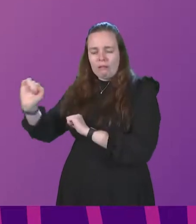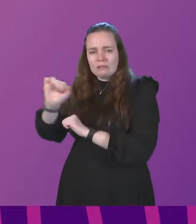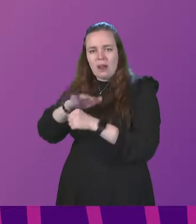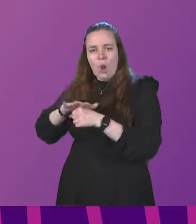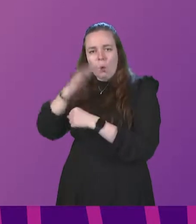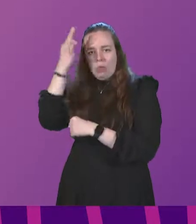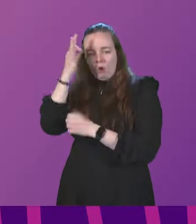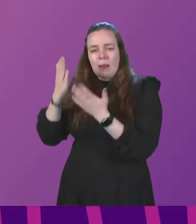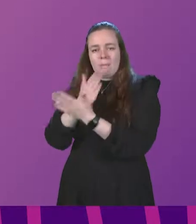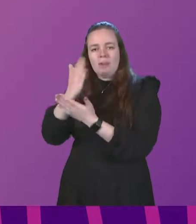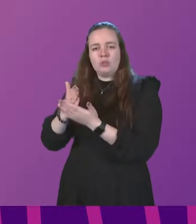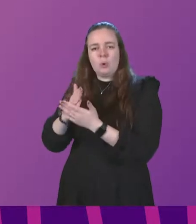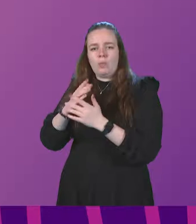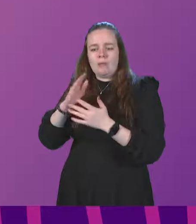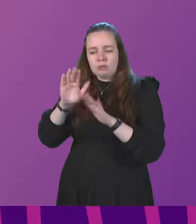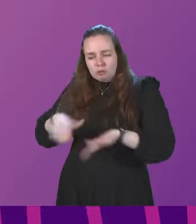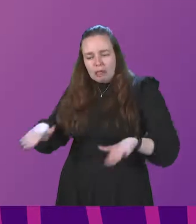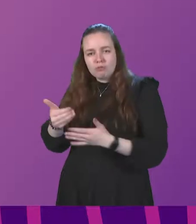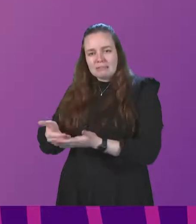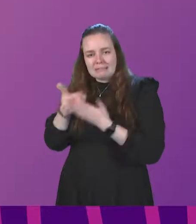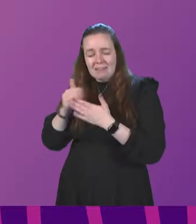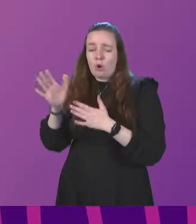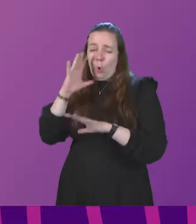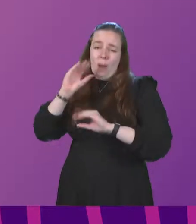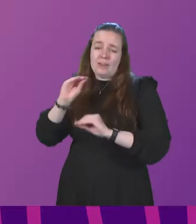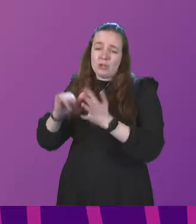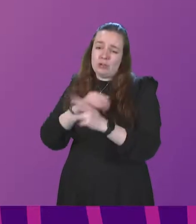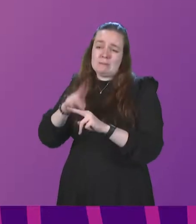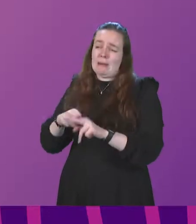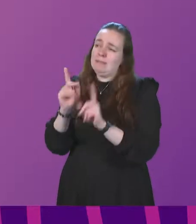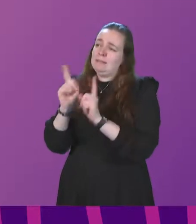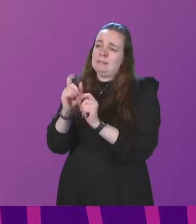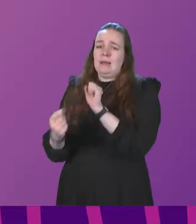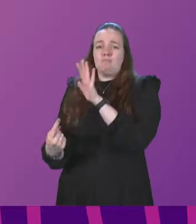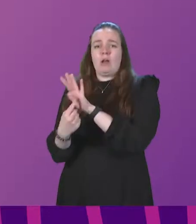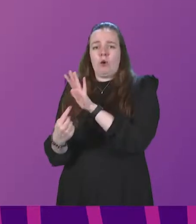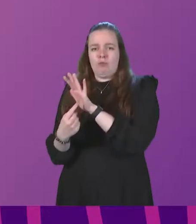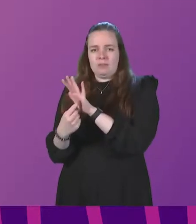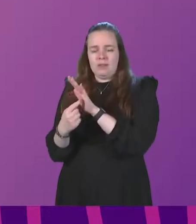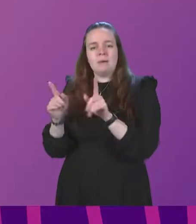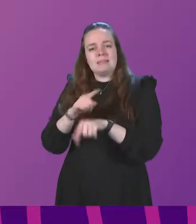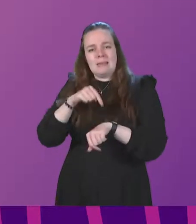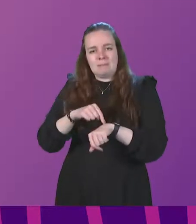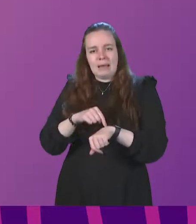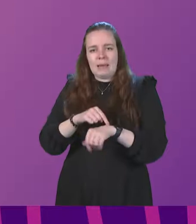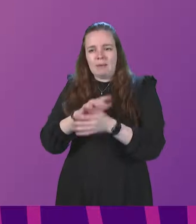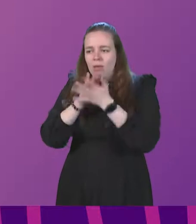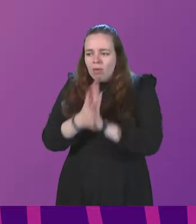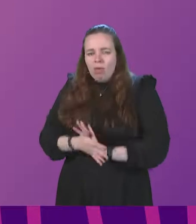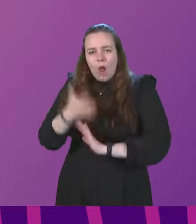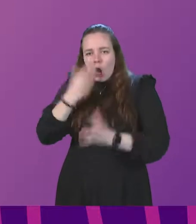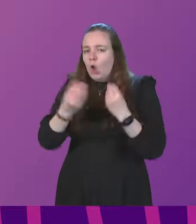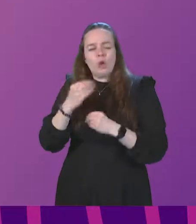to ensure that the safety of the children and all educational staff remains our overriding priority, while minimising further disruption to learning.